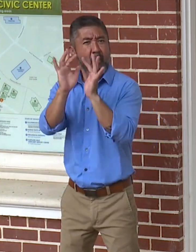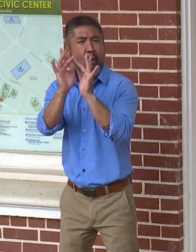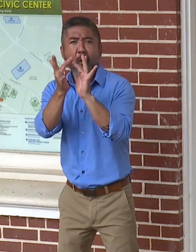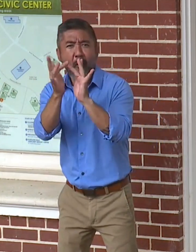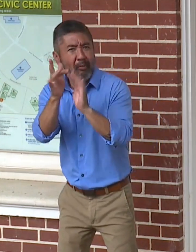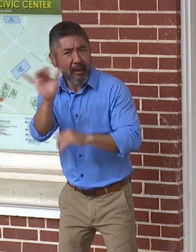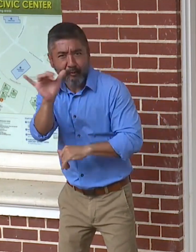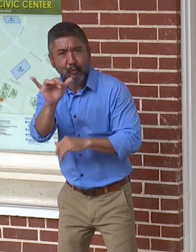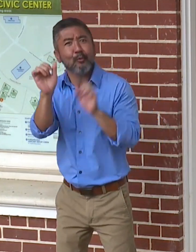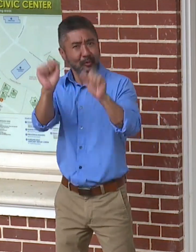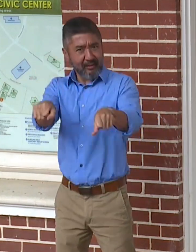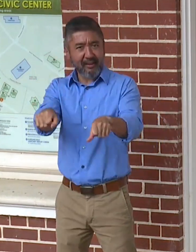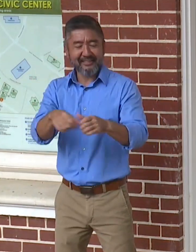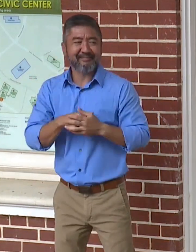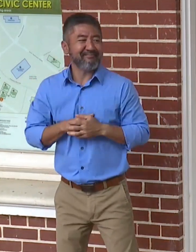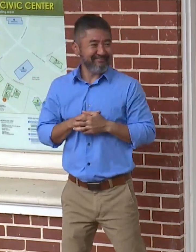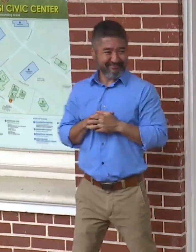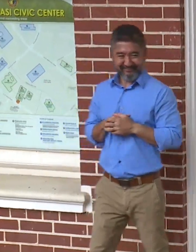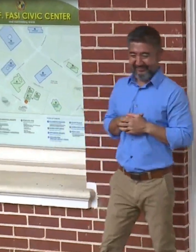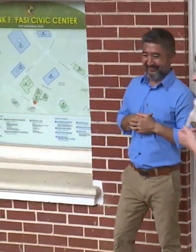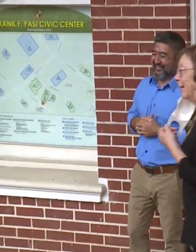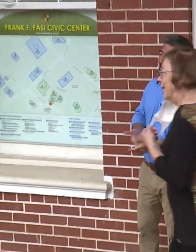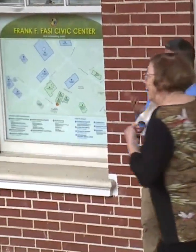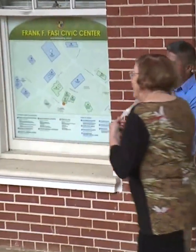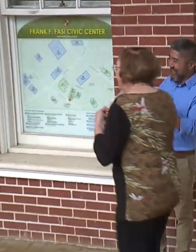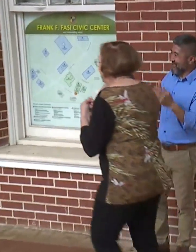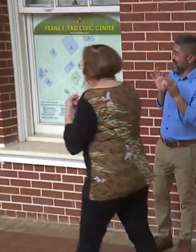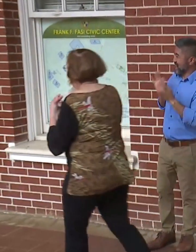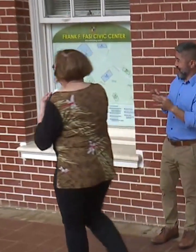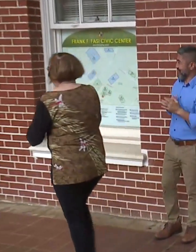You can do it. Thank you, Charlotte. Perfect. Thanks.